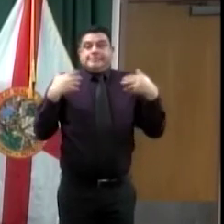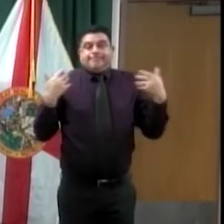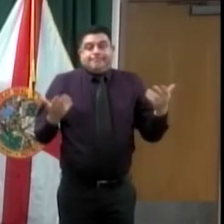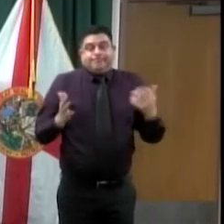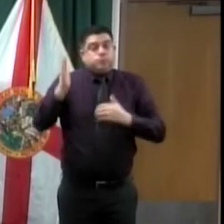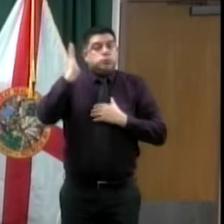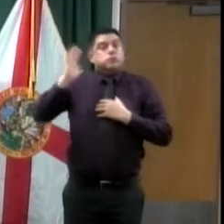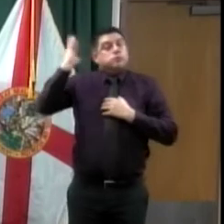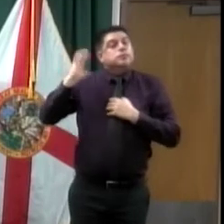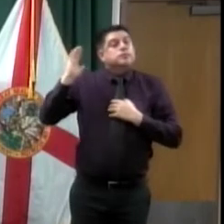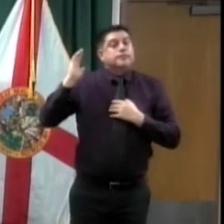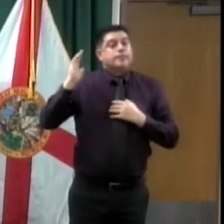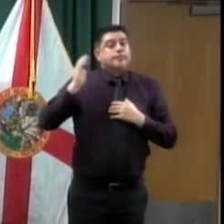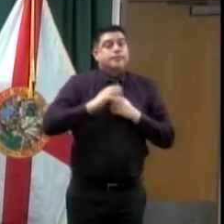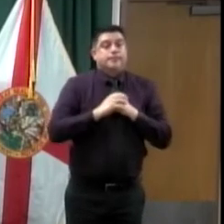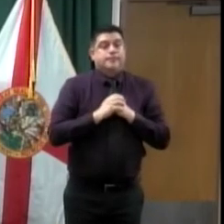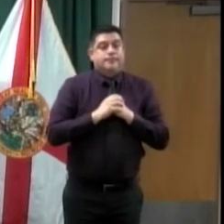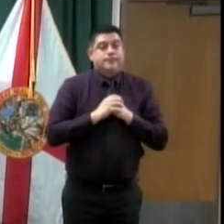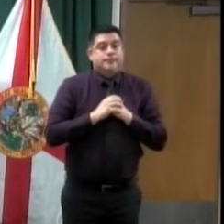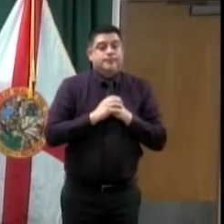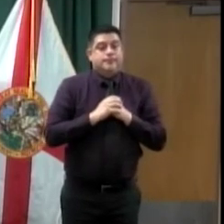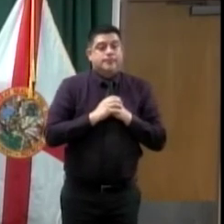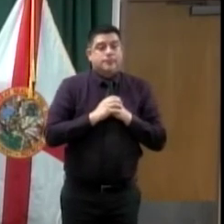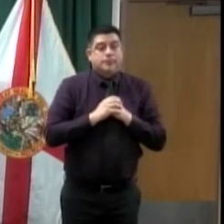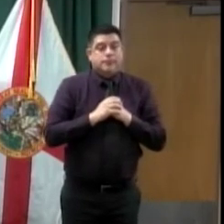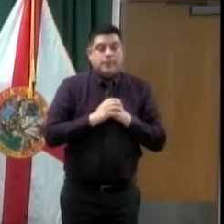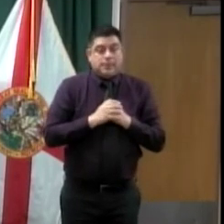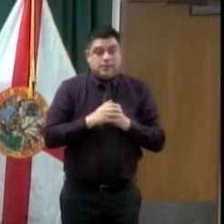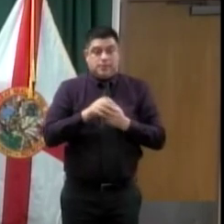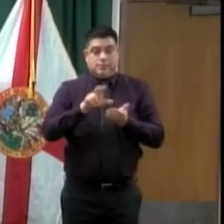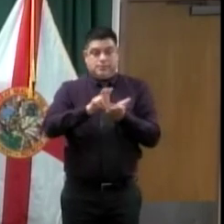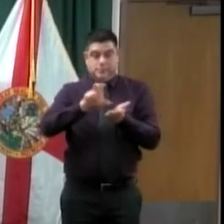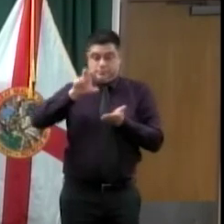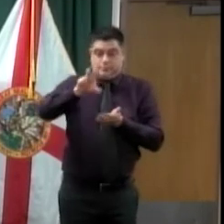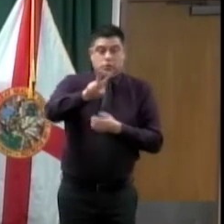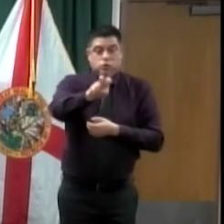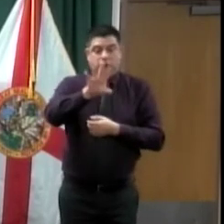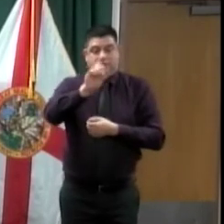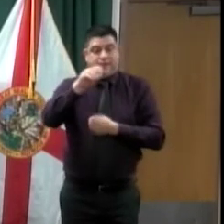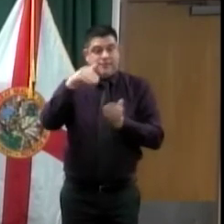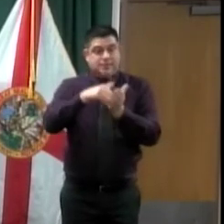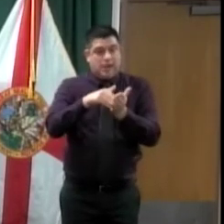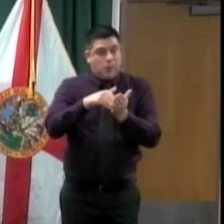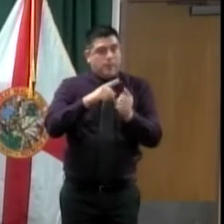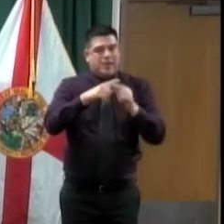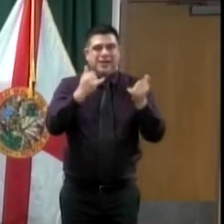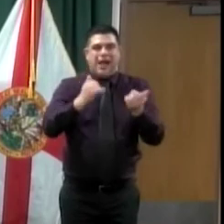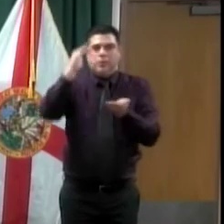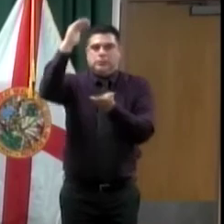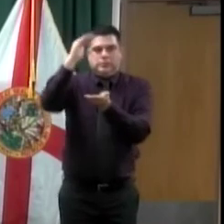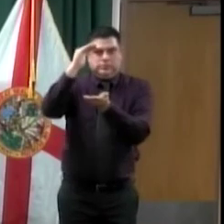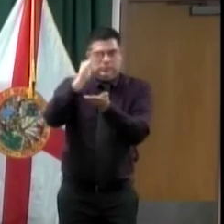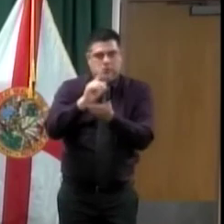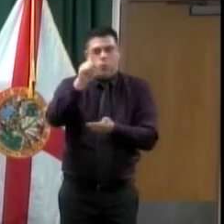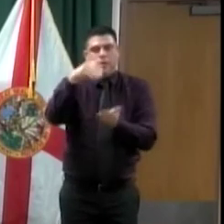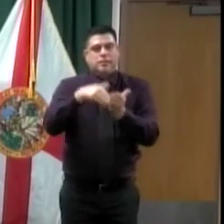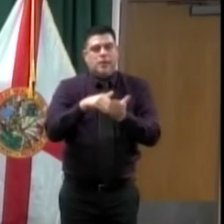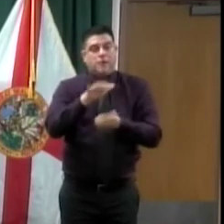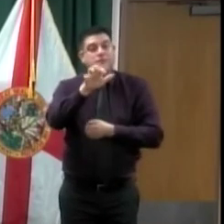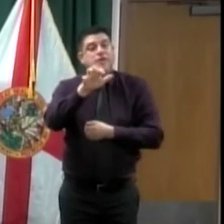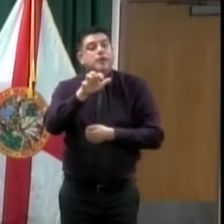level so we could help more individuals and more families. We're also looking at additional revenue streams.